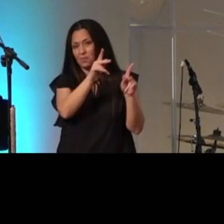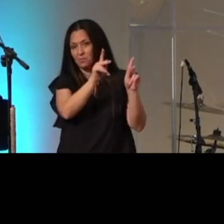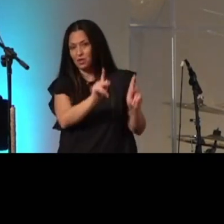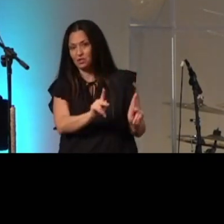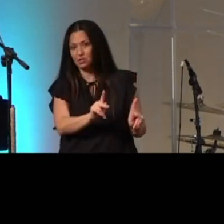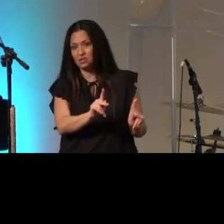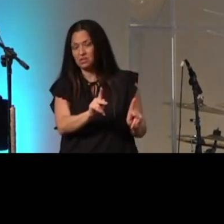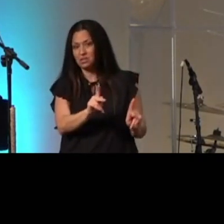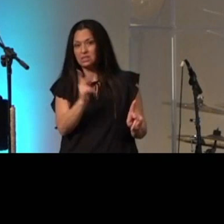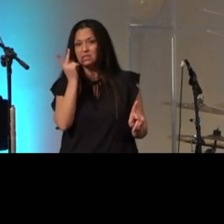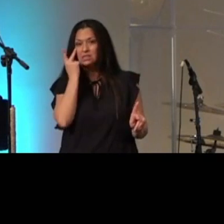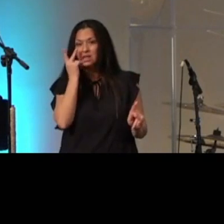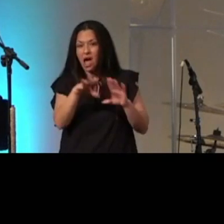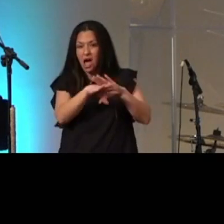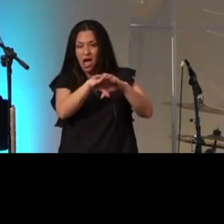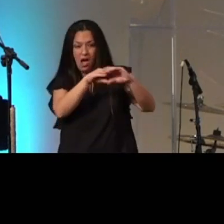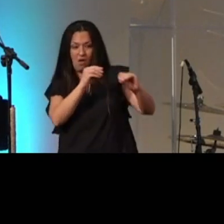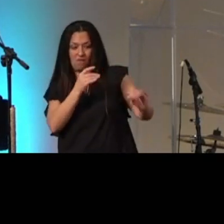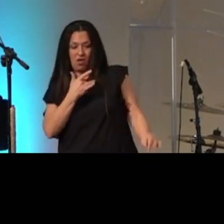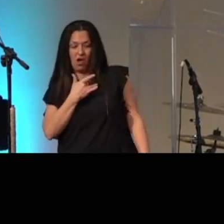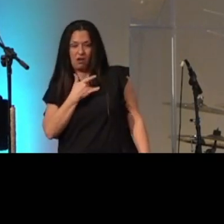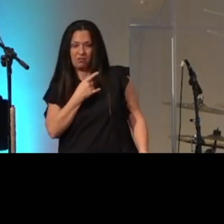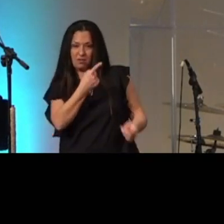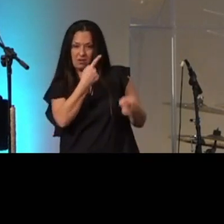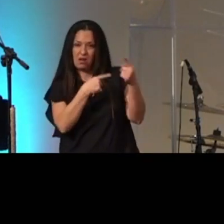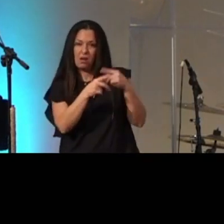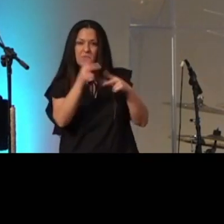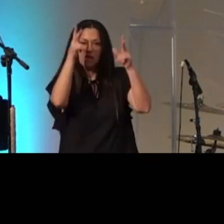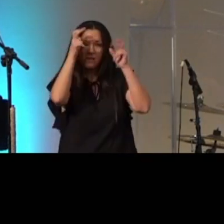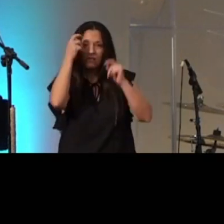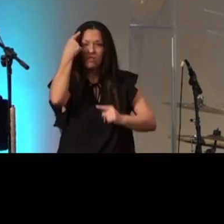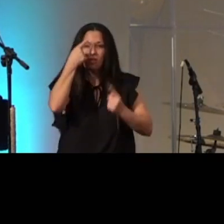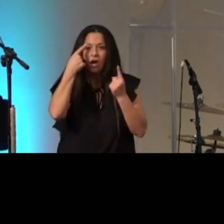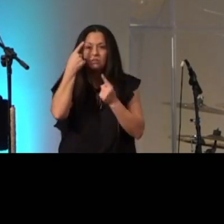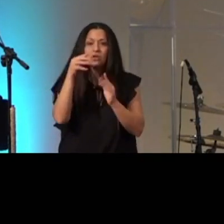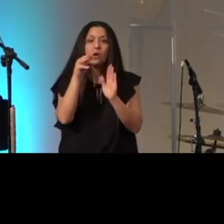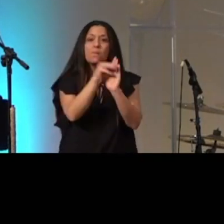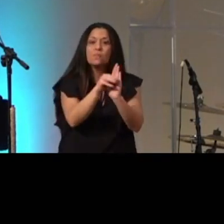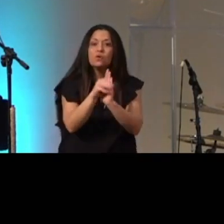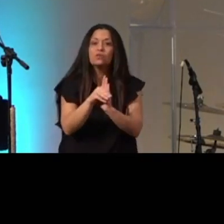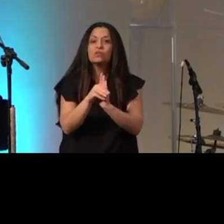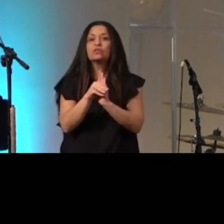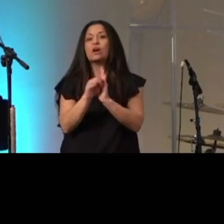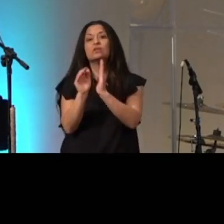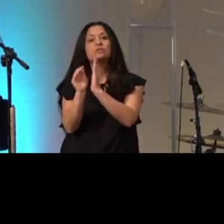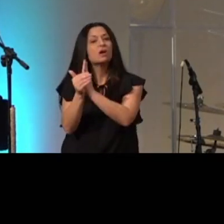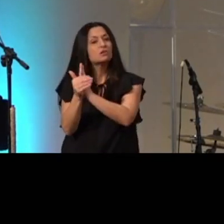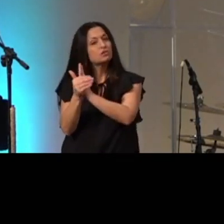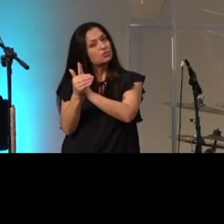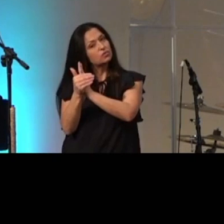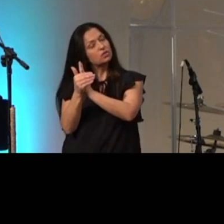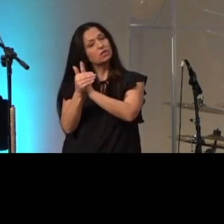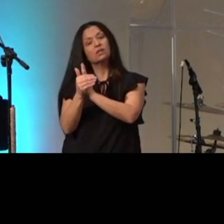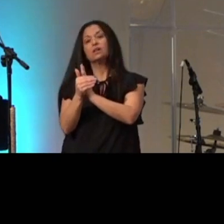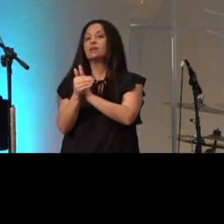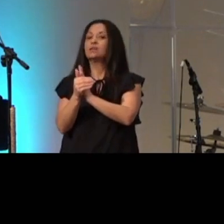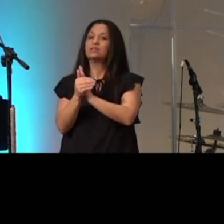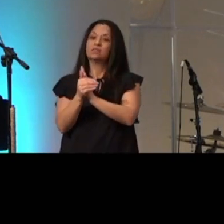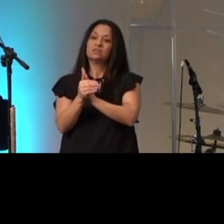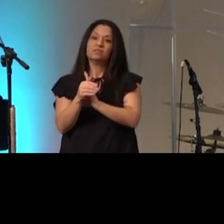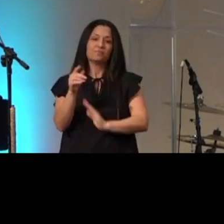out of the heart come evil thoughts murder adultery sexual immorality theft